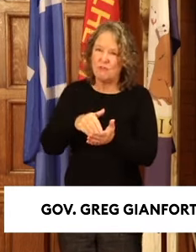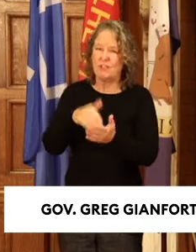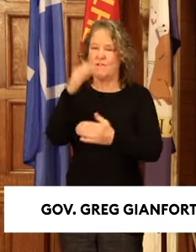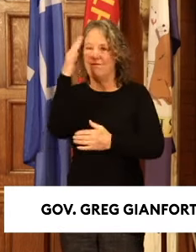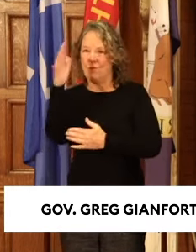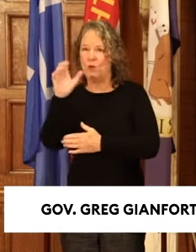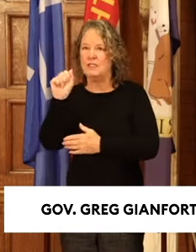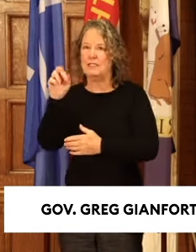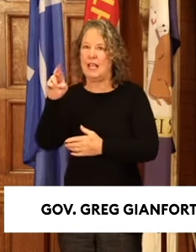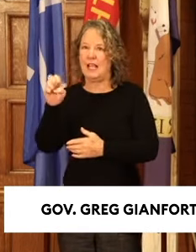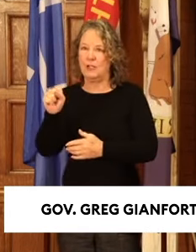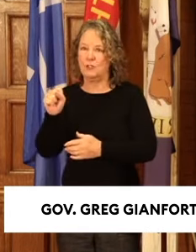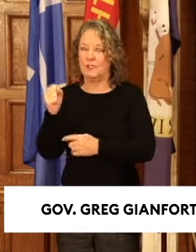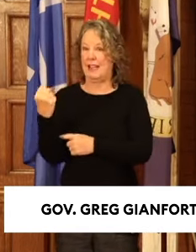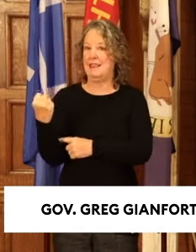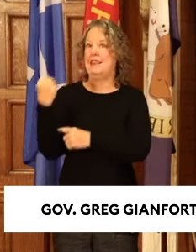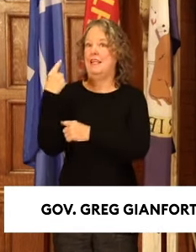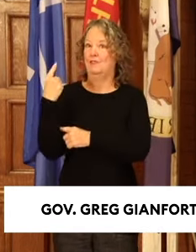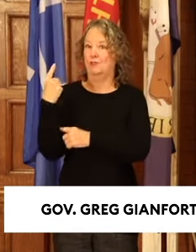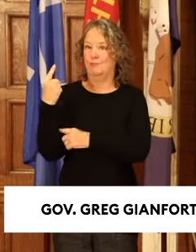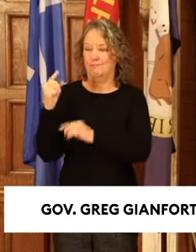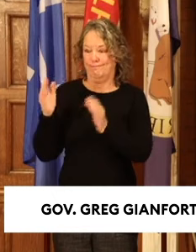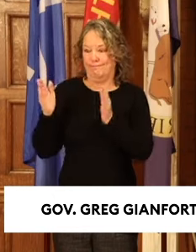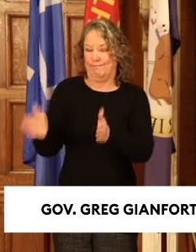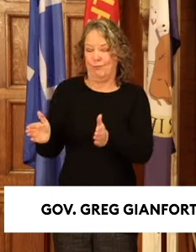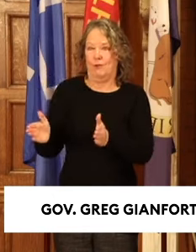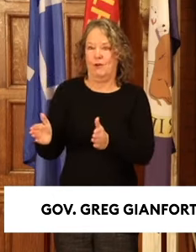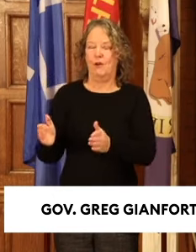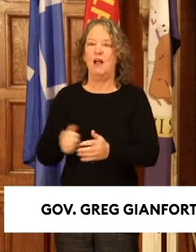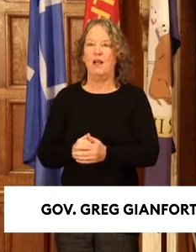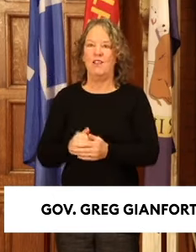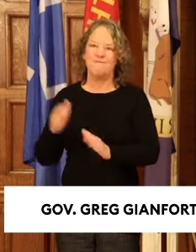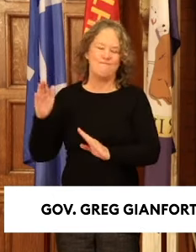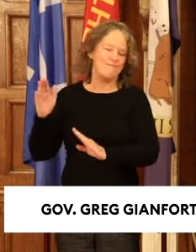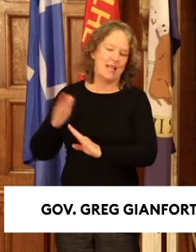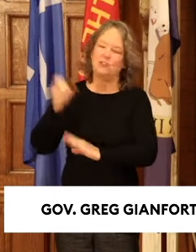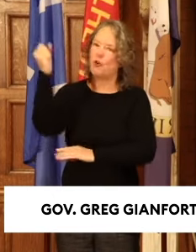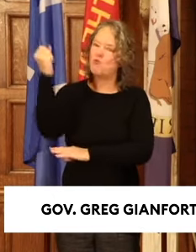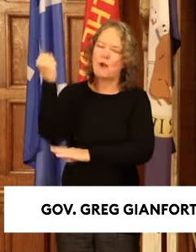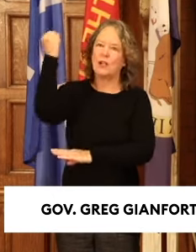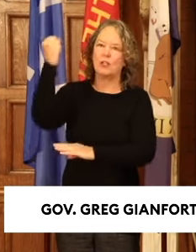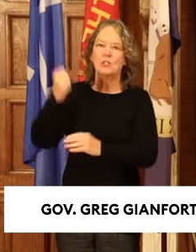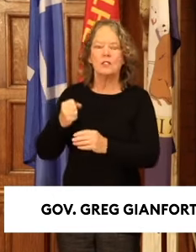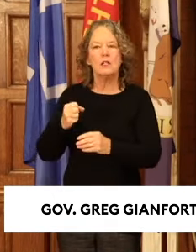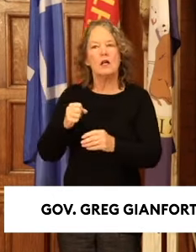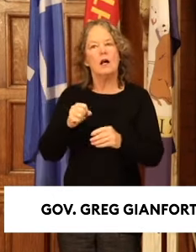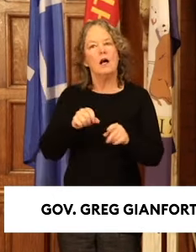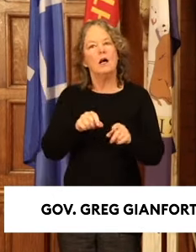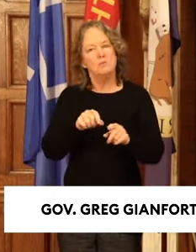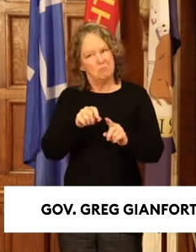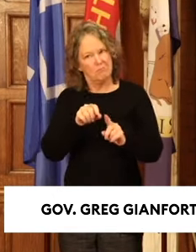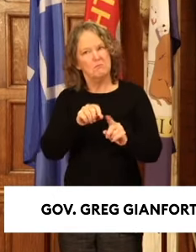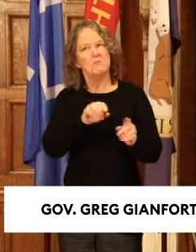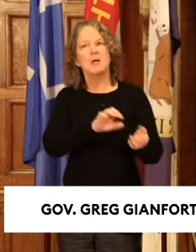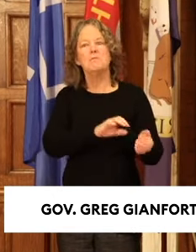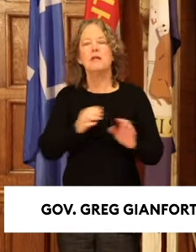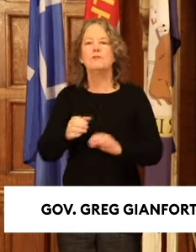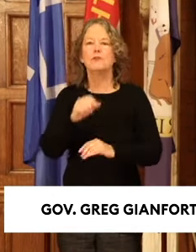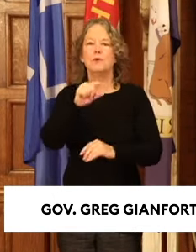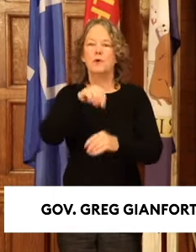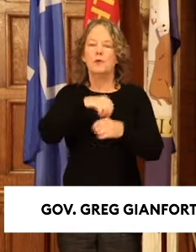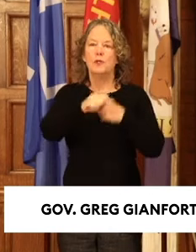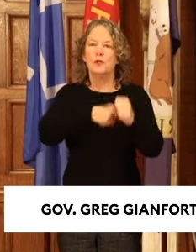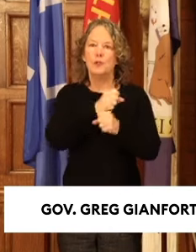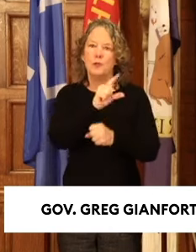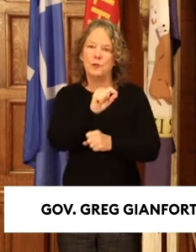year alone. This is a record. For perspective, in 2020, the state treated